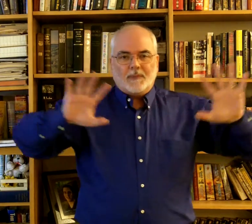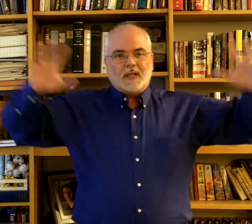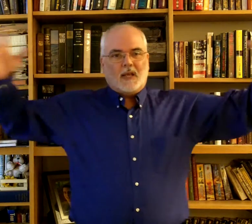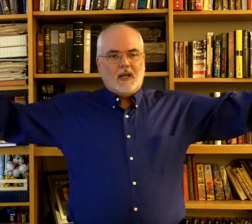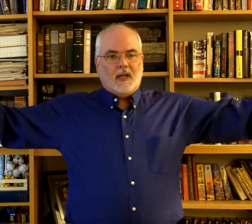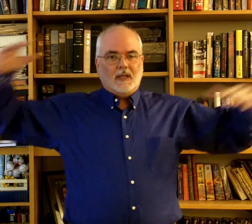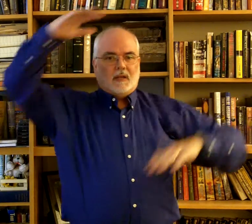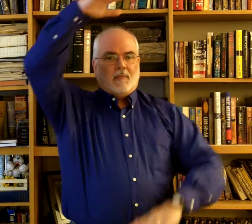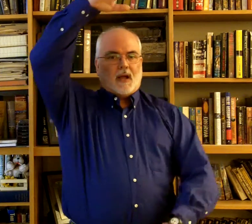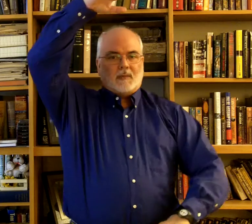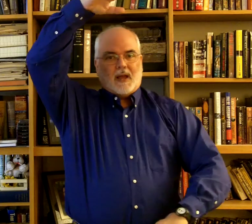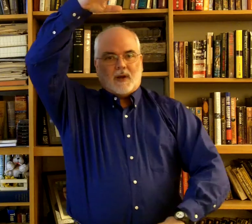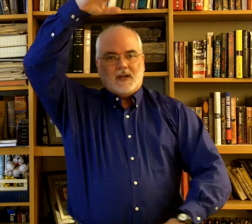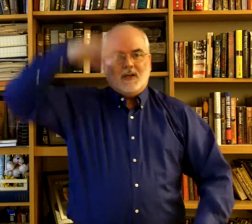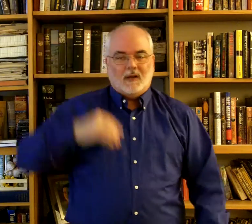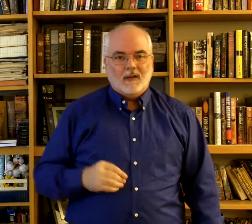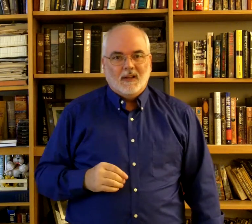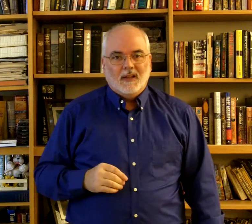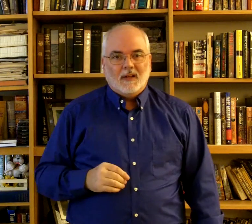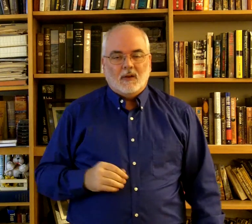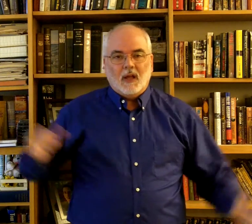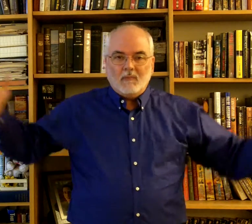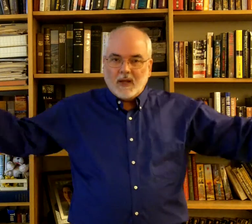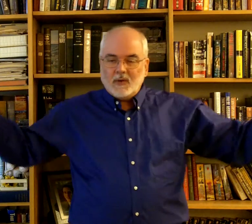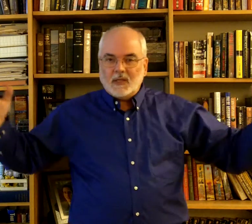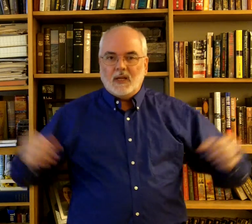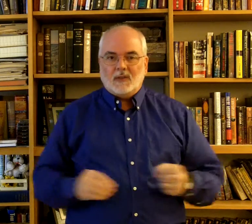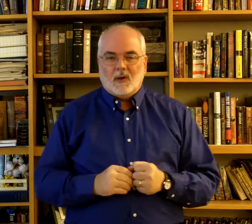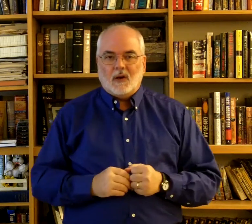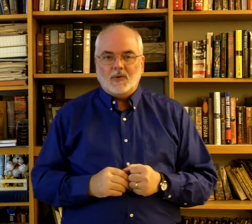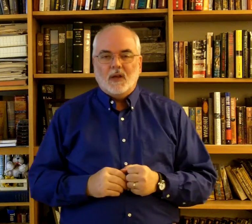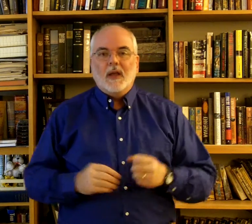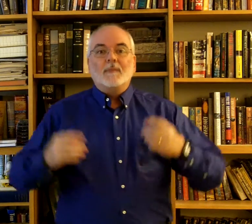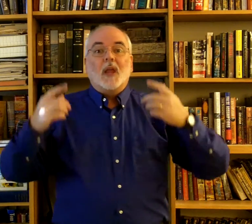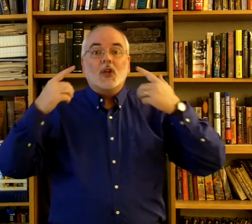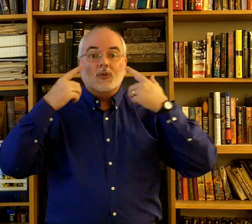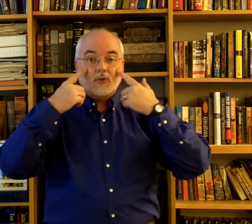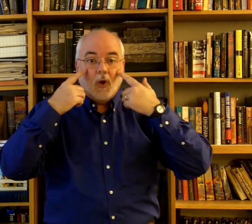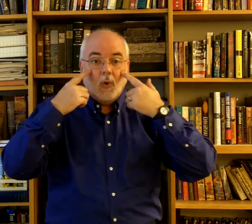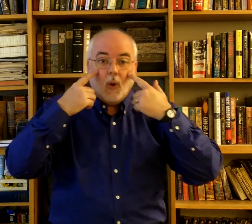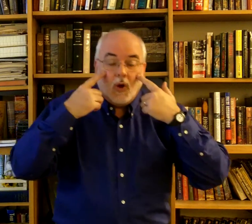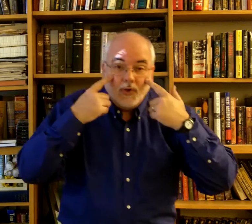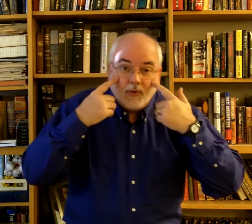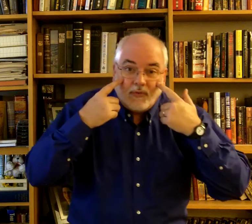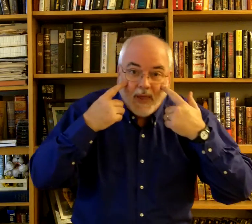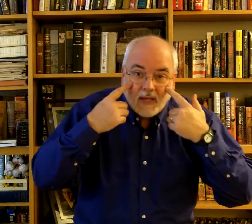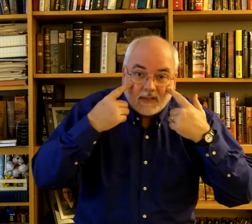Signing is in a box about right here. Okay. Make your signs large. Show on your face